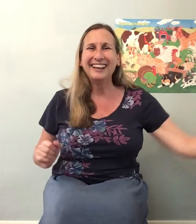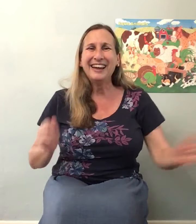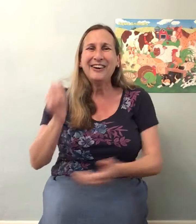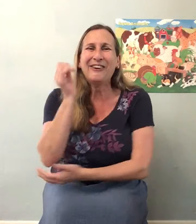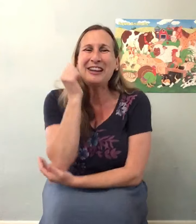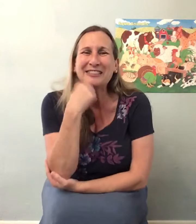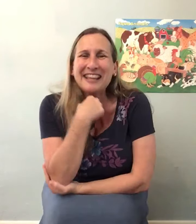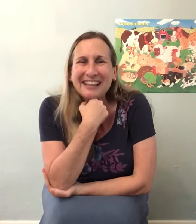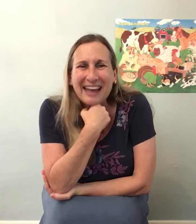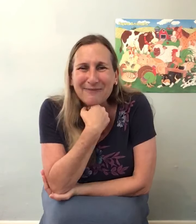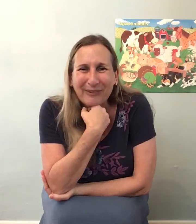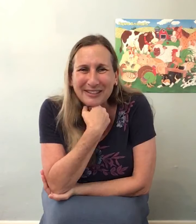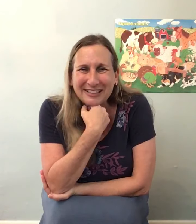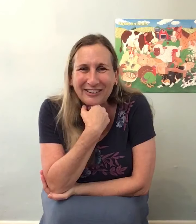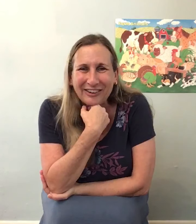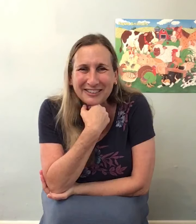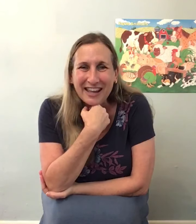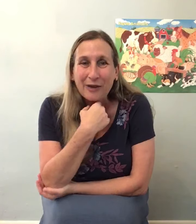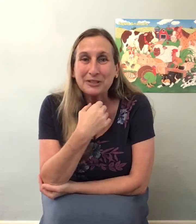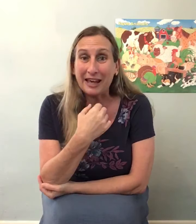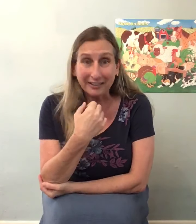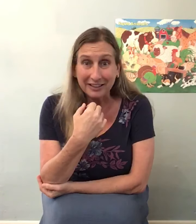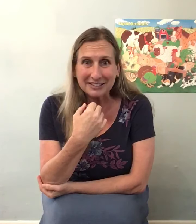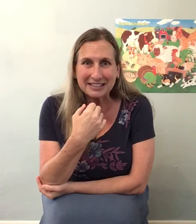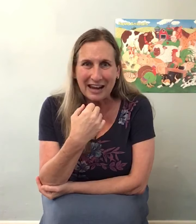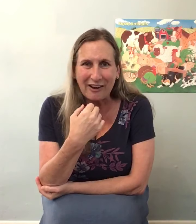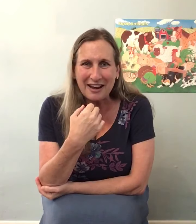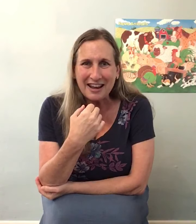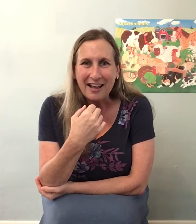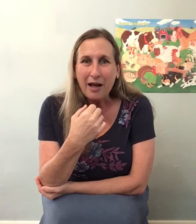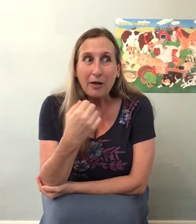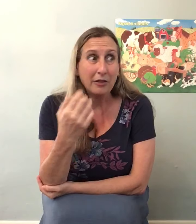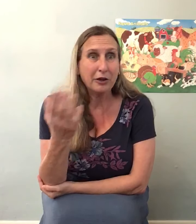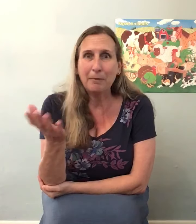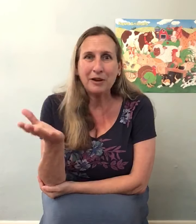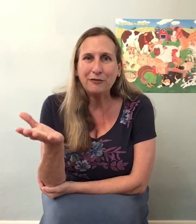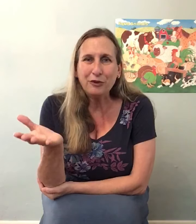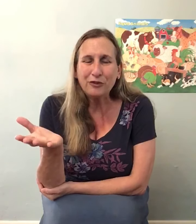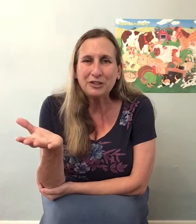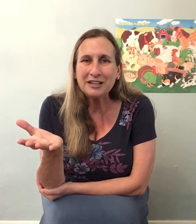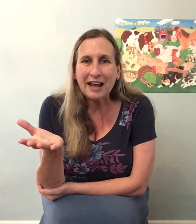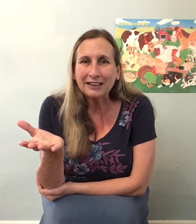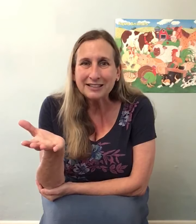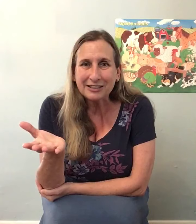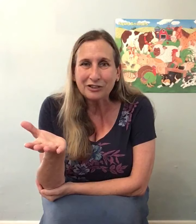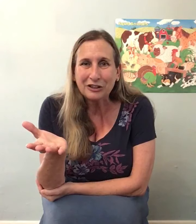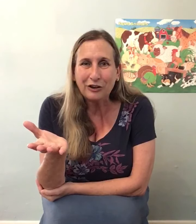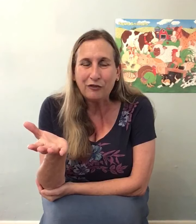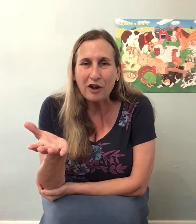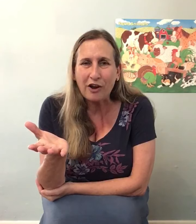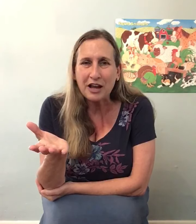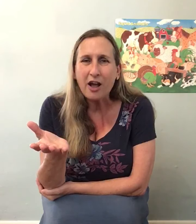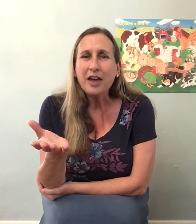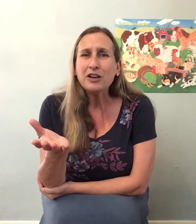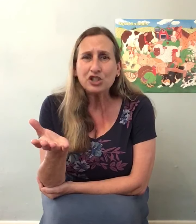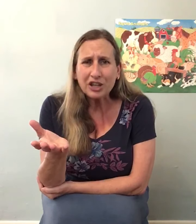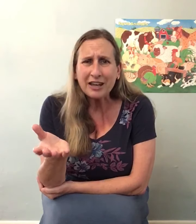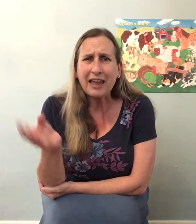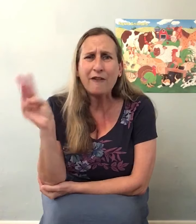What do you think of that, boys and girls? Was that a little scary? Little bunny foo-foo did not listen to the good fairy. She gave